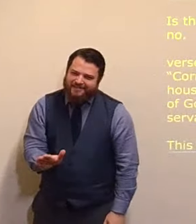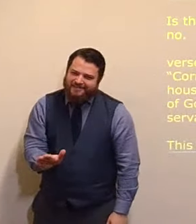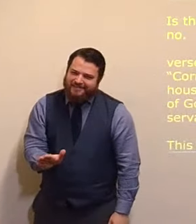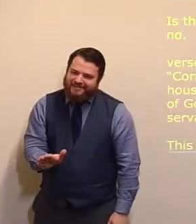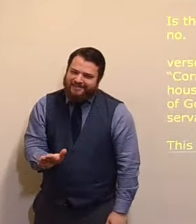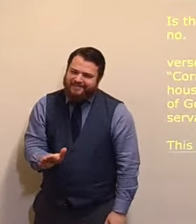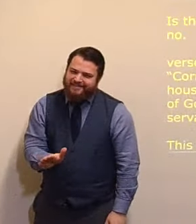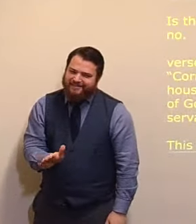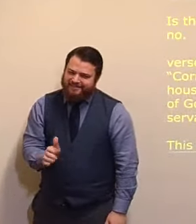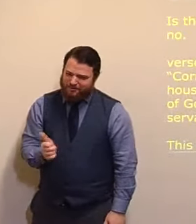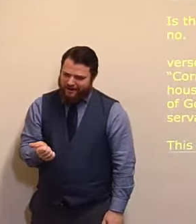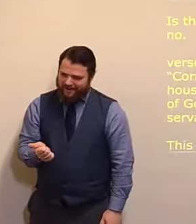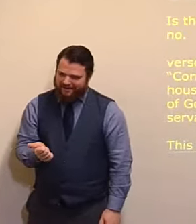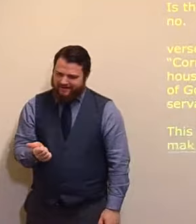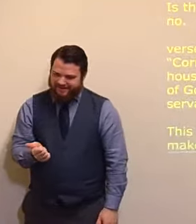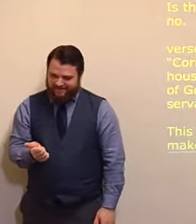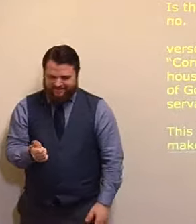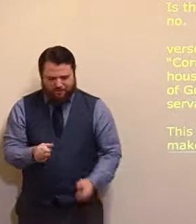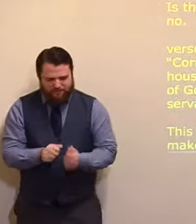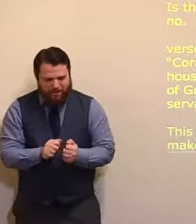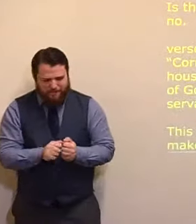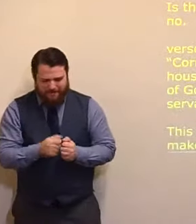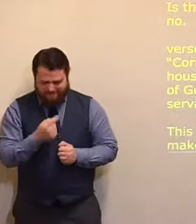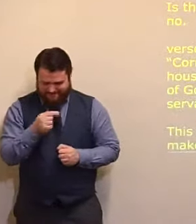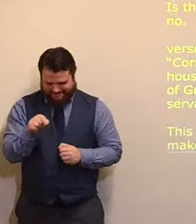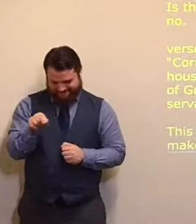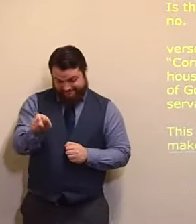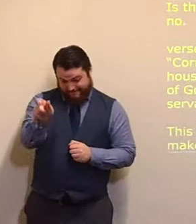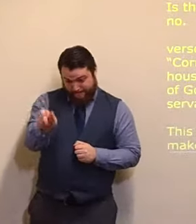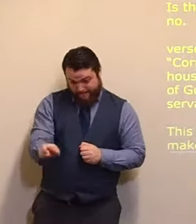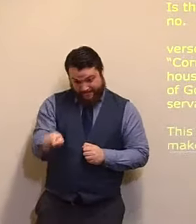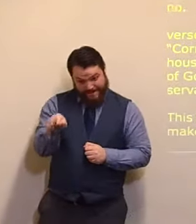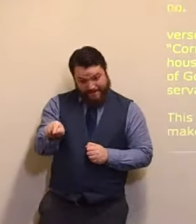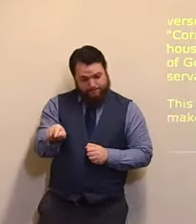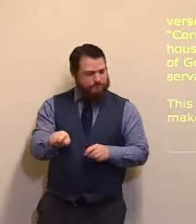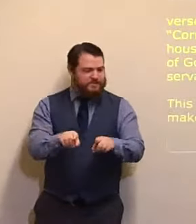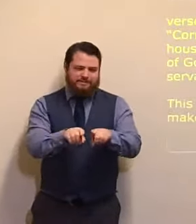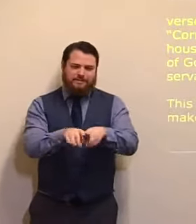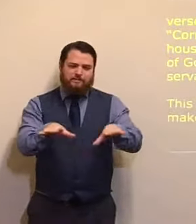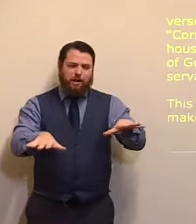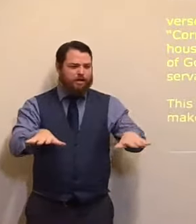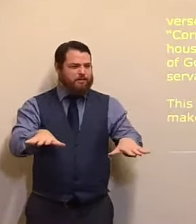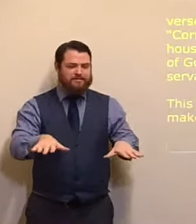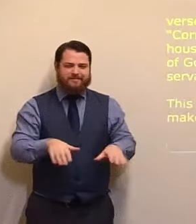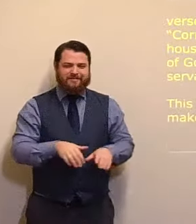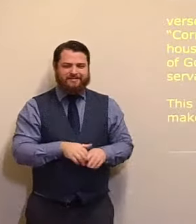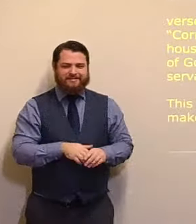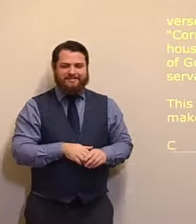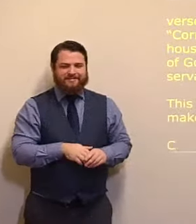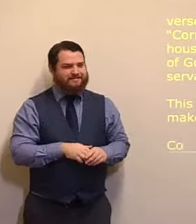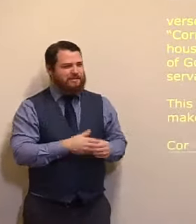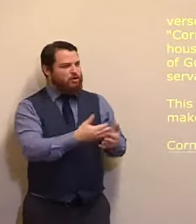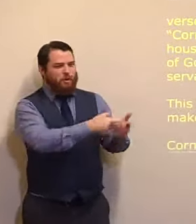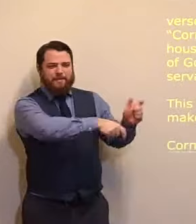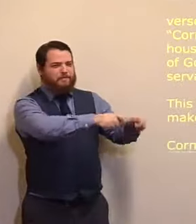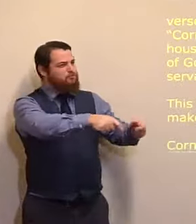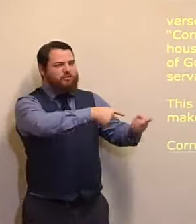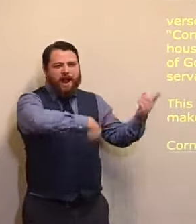parallel, the life of Cornelius, in the fact that, he feared God, with many people, not